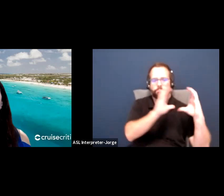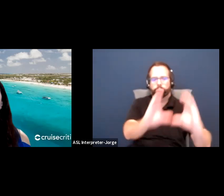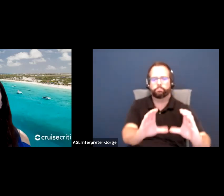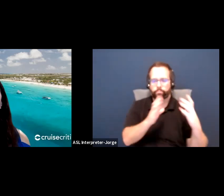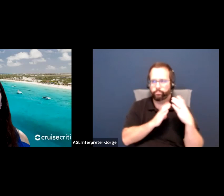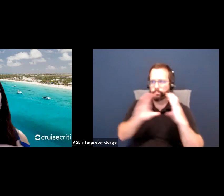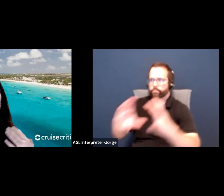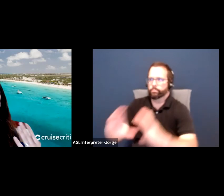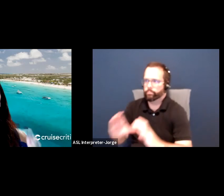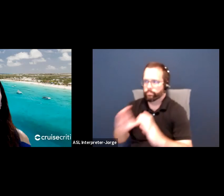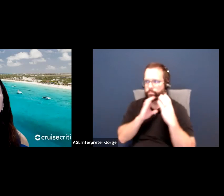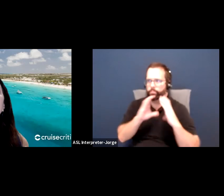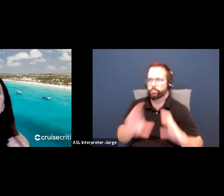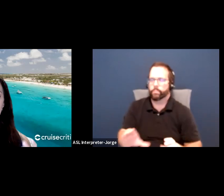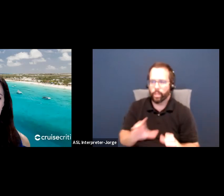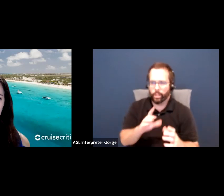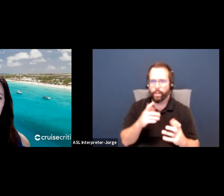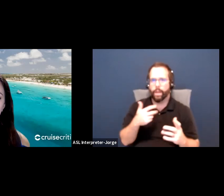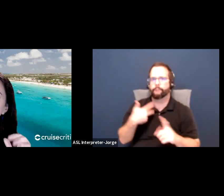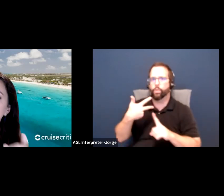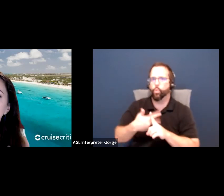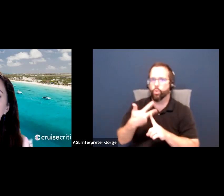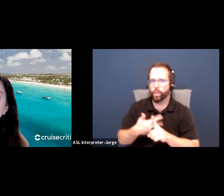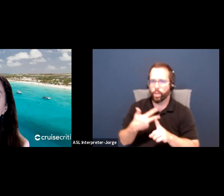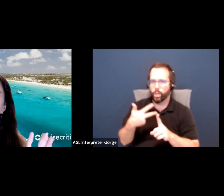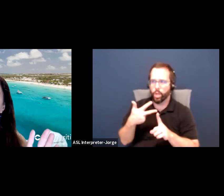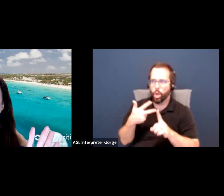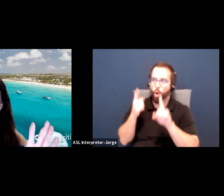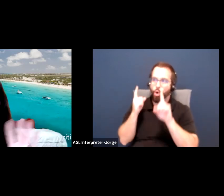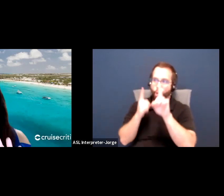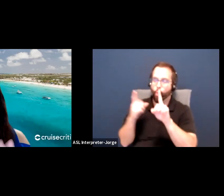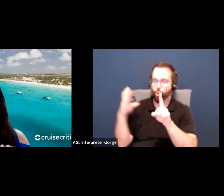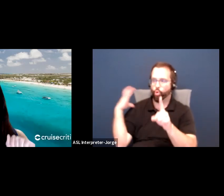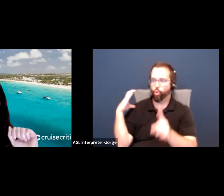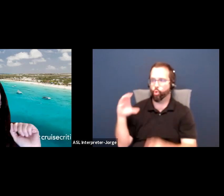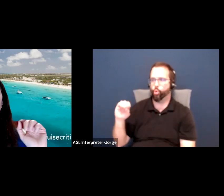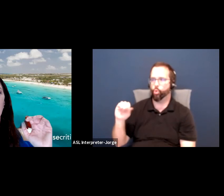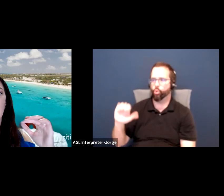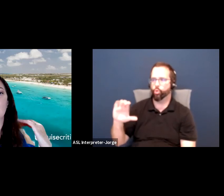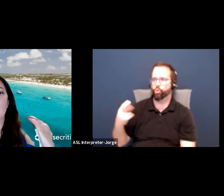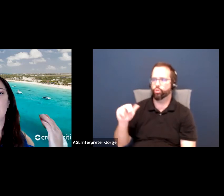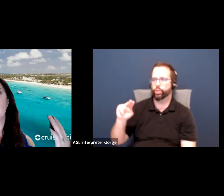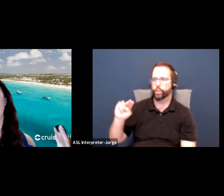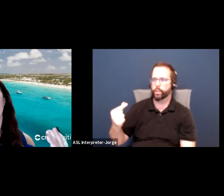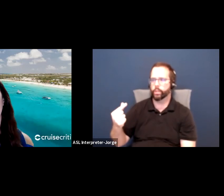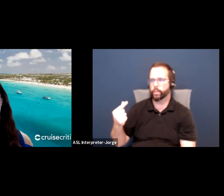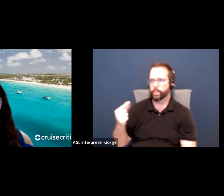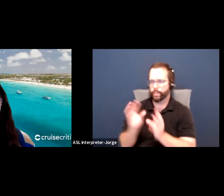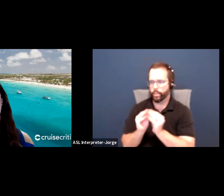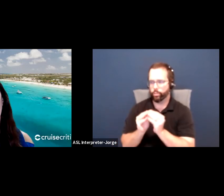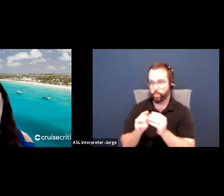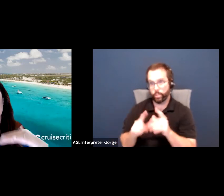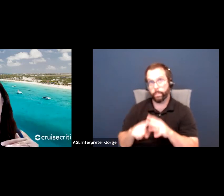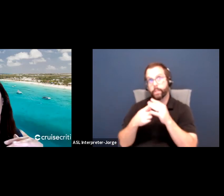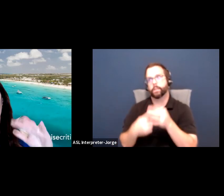And then we're going to have quarterly goal coaching sessions, especially the first few. You're going to have, you know, you're going to say,